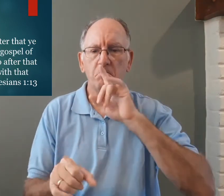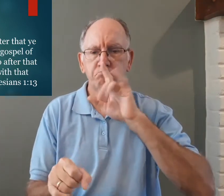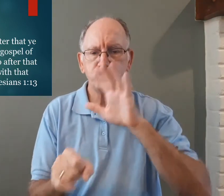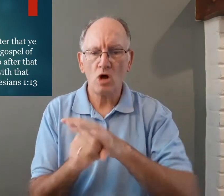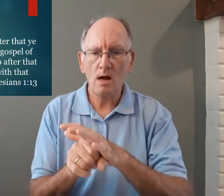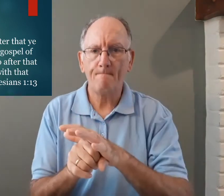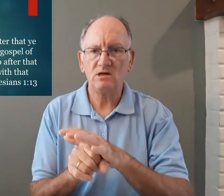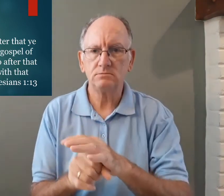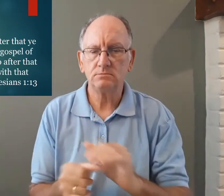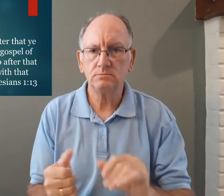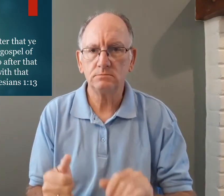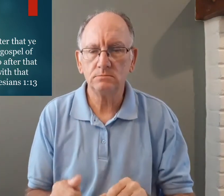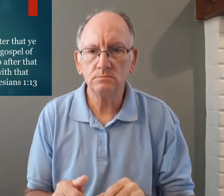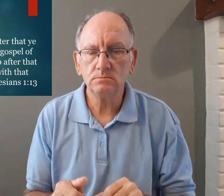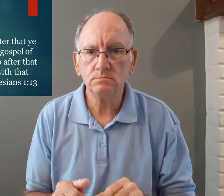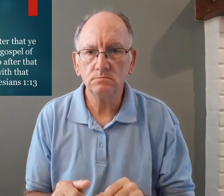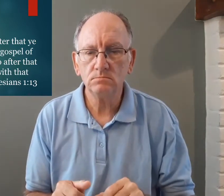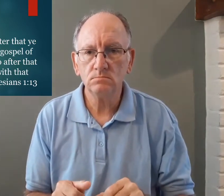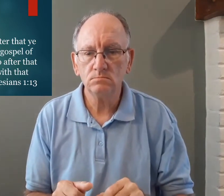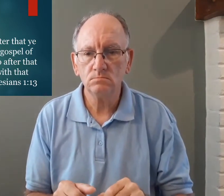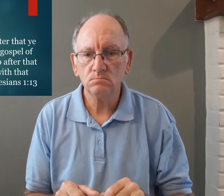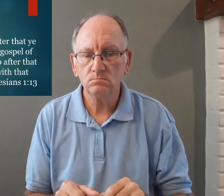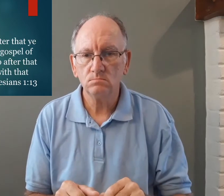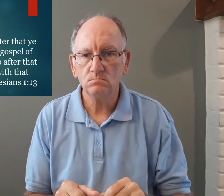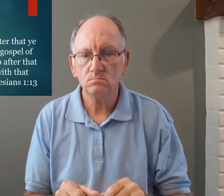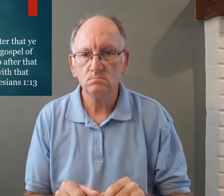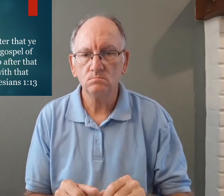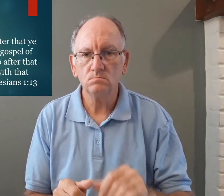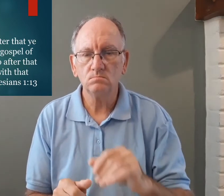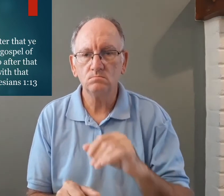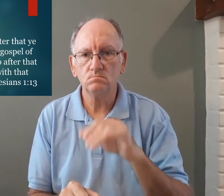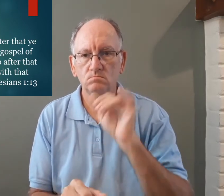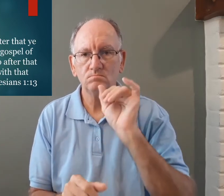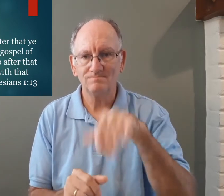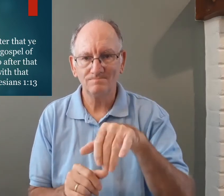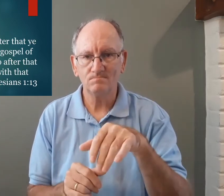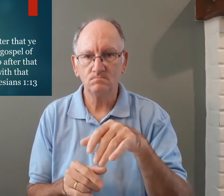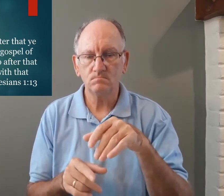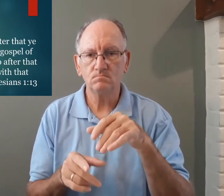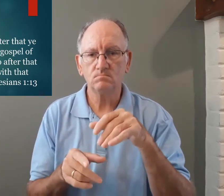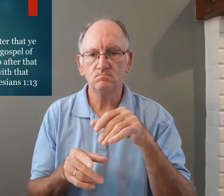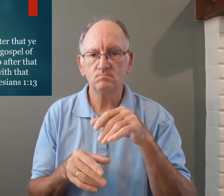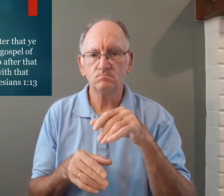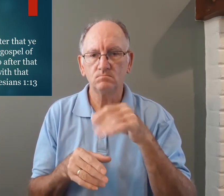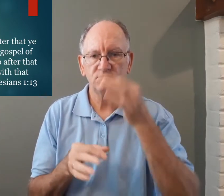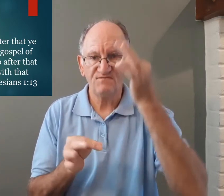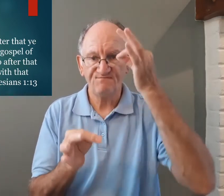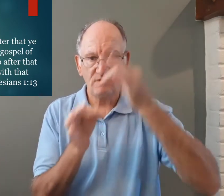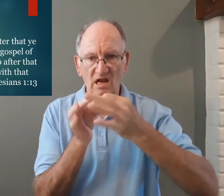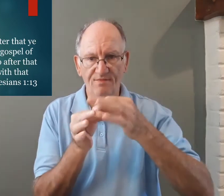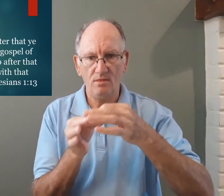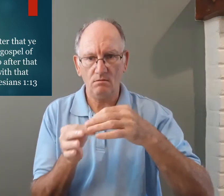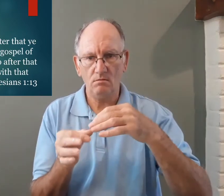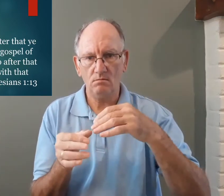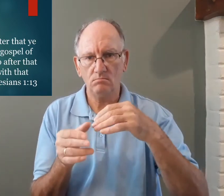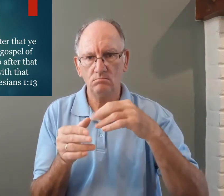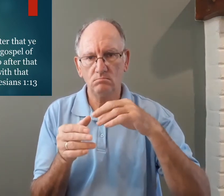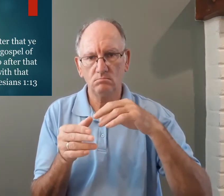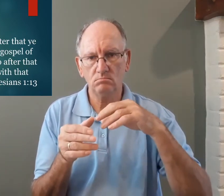so that